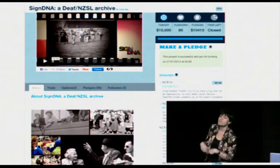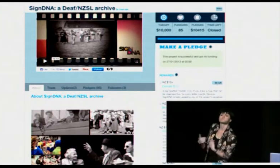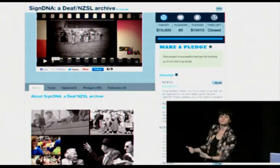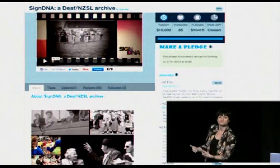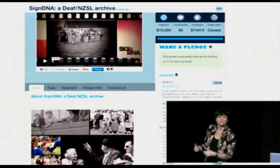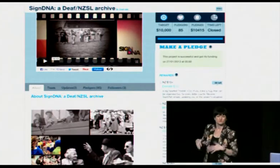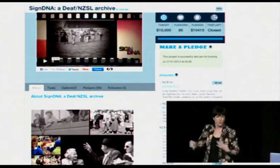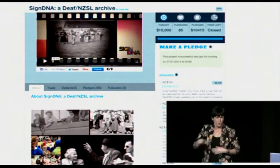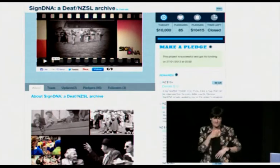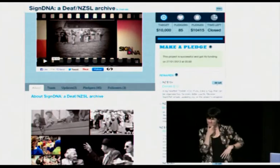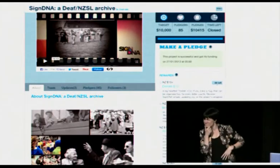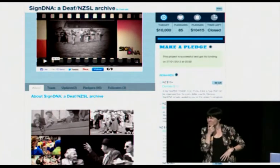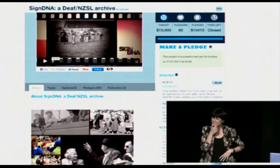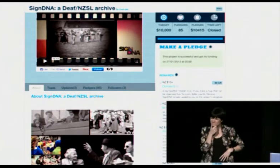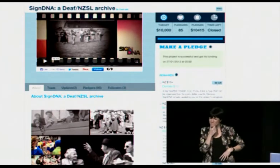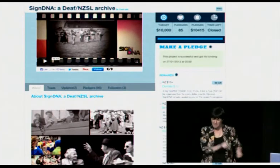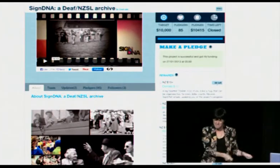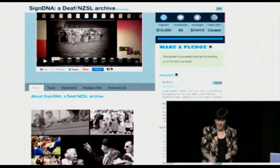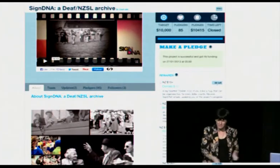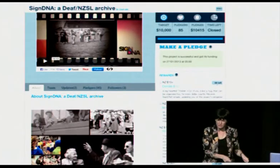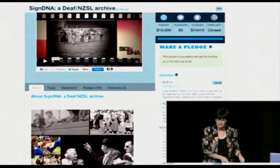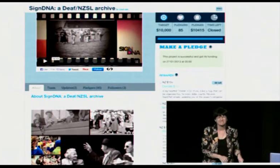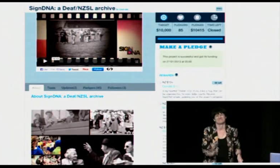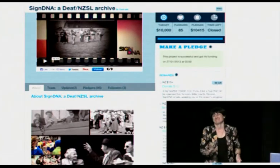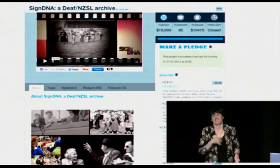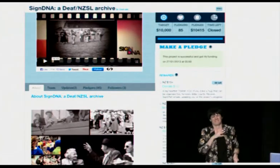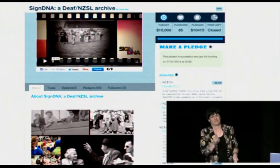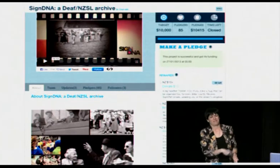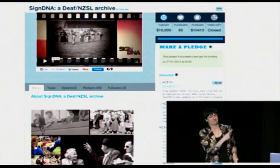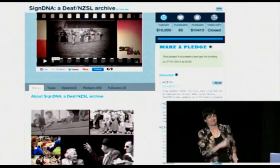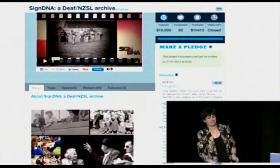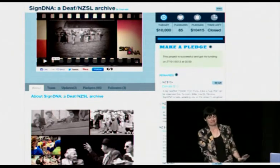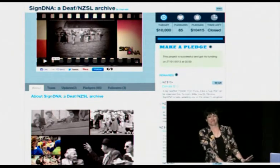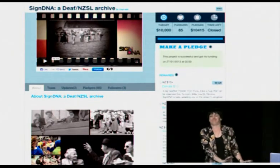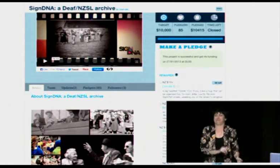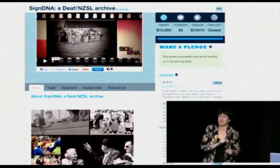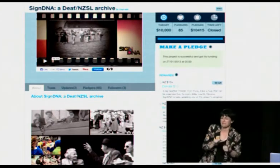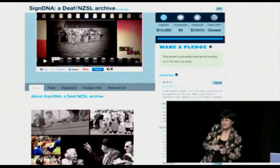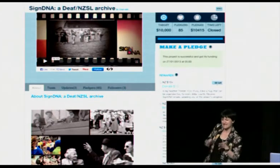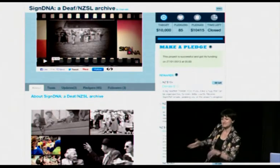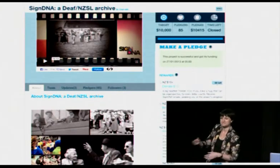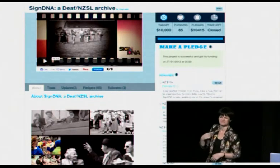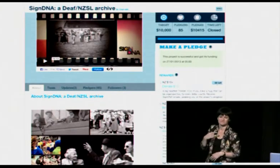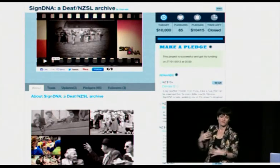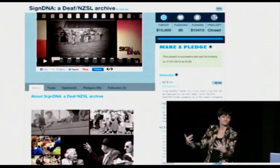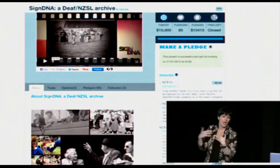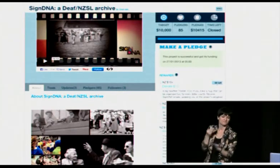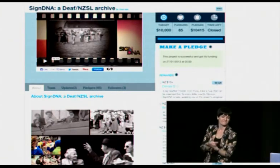We still needed some funds to move ahead with the project. So we thought about Sausage Sizzle at Mater 10 but we realised that would take